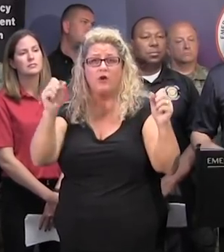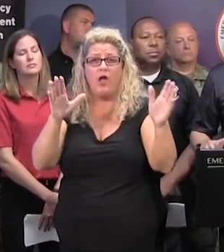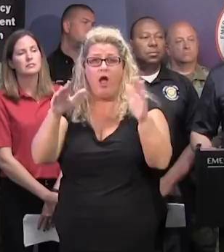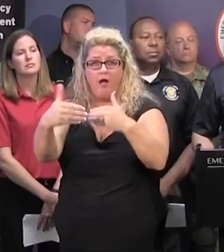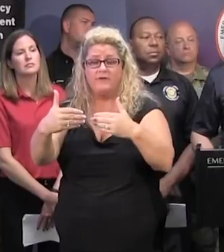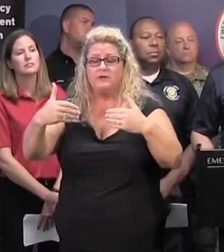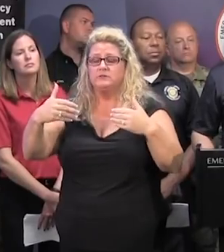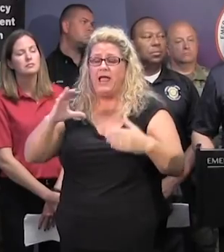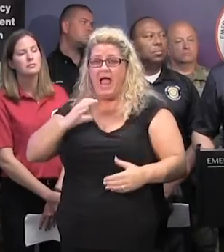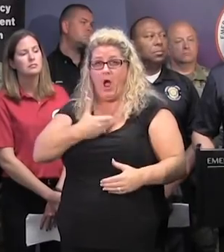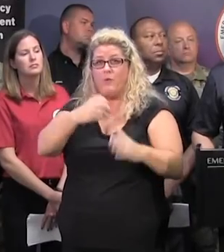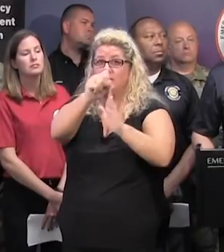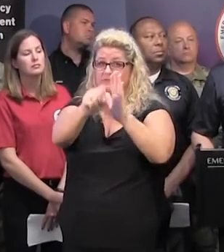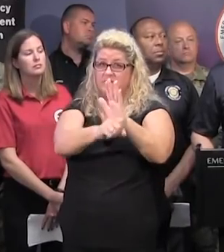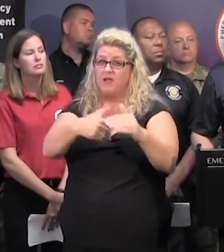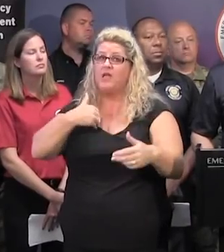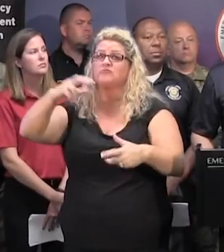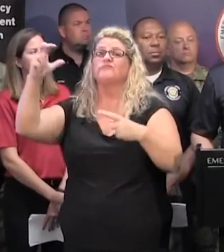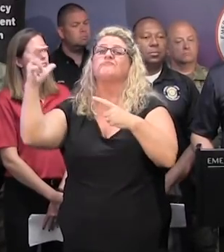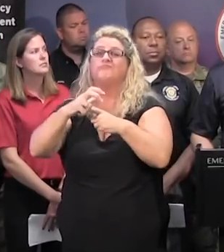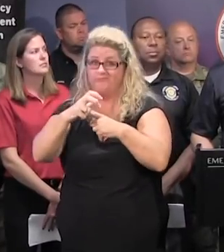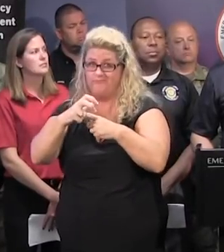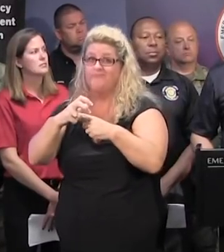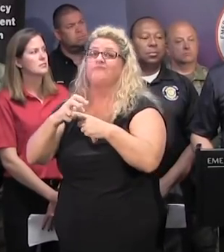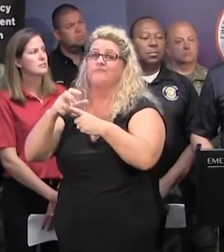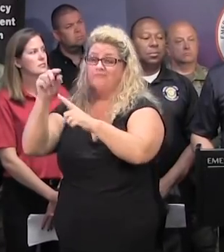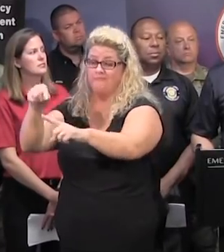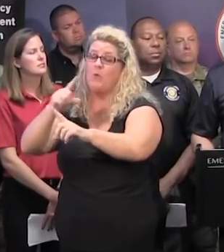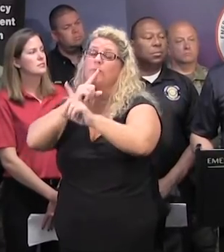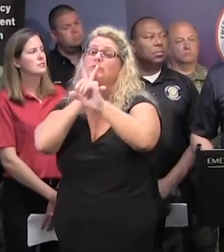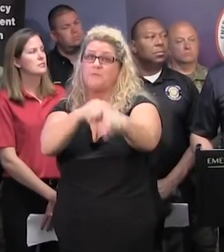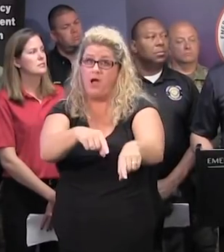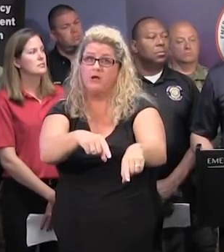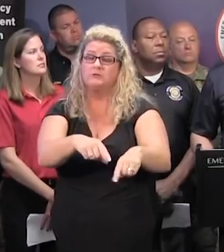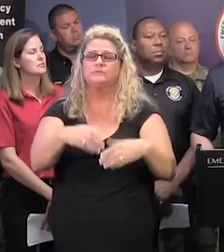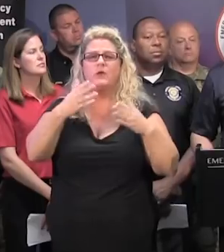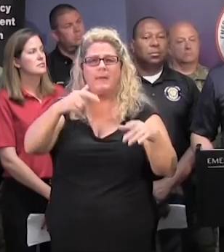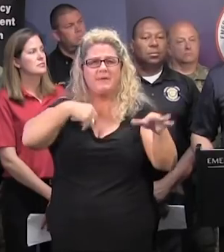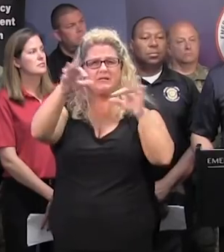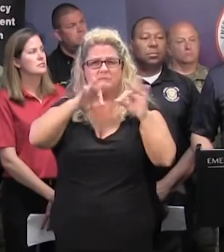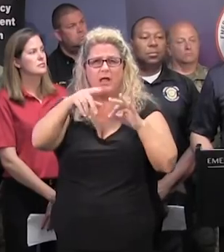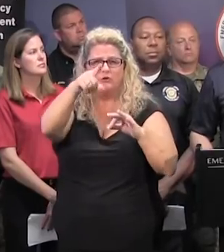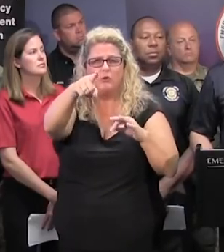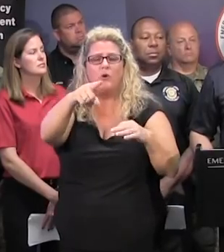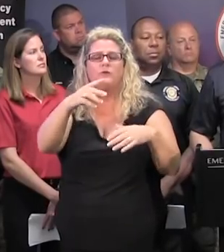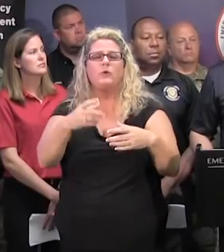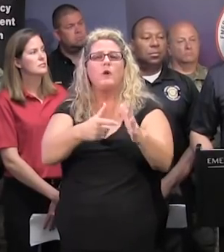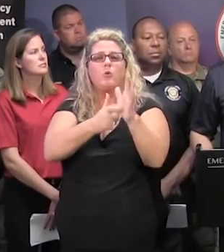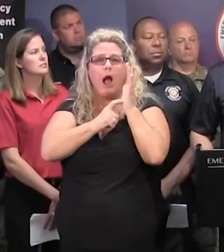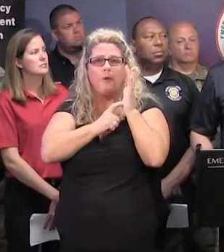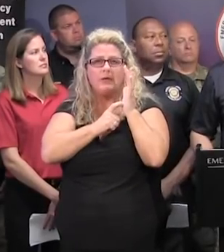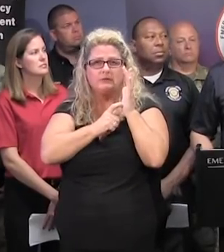a world-class response element. I want to talk to everybody about the requirement to get out there and recover. However,